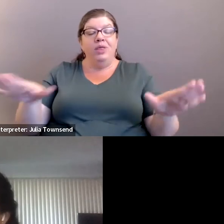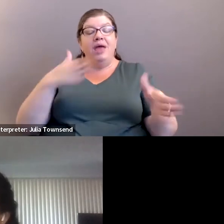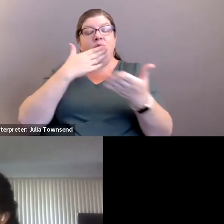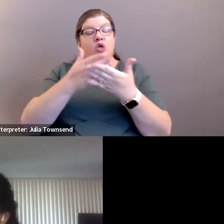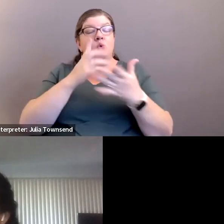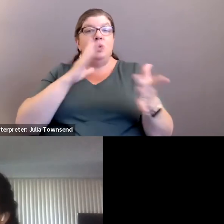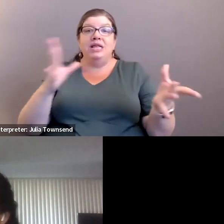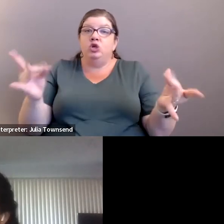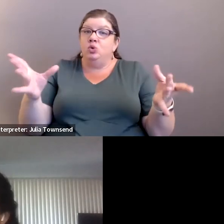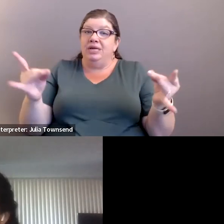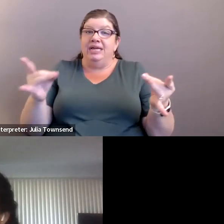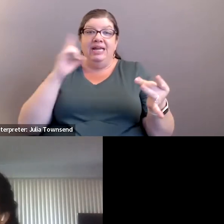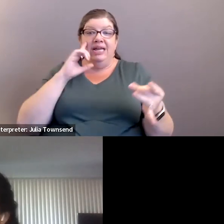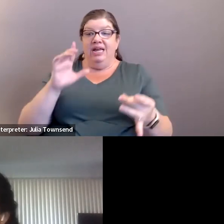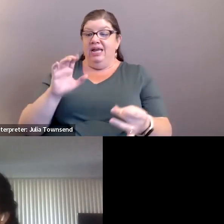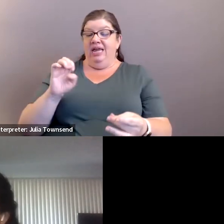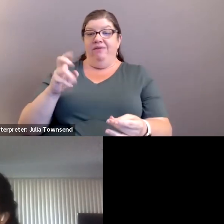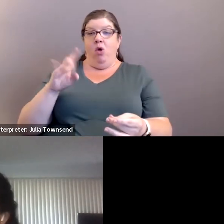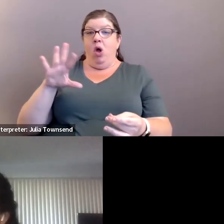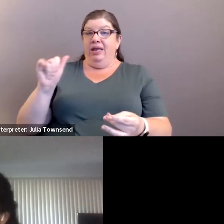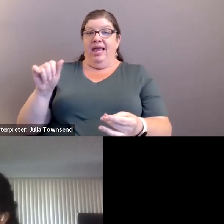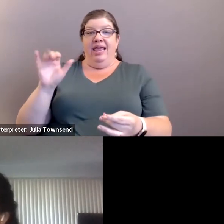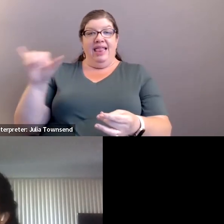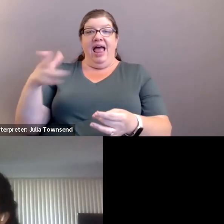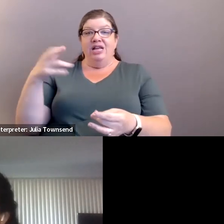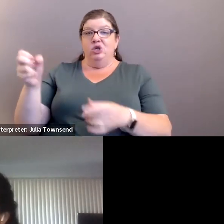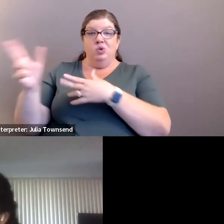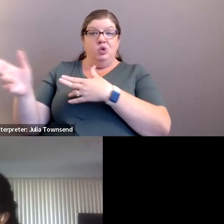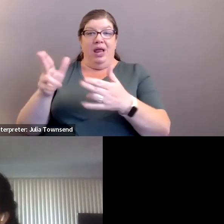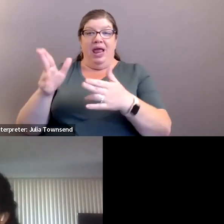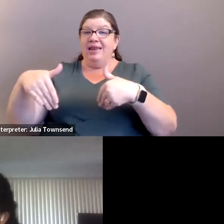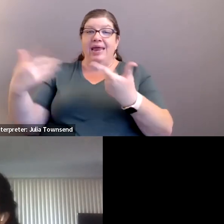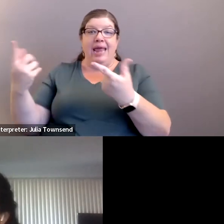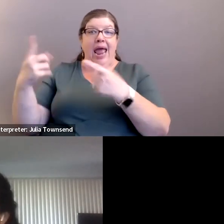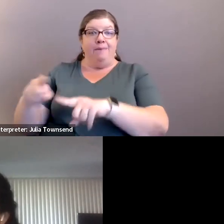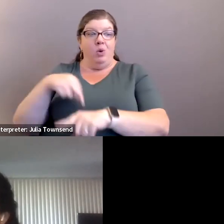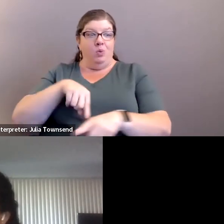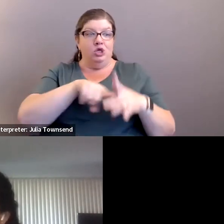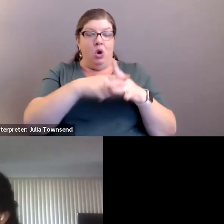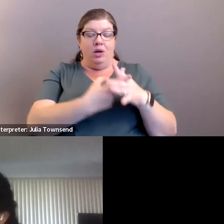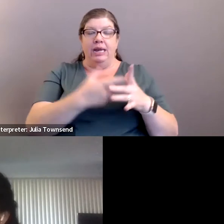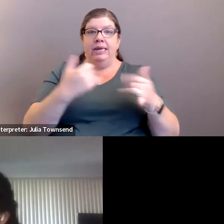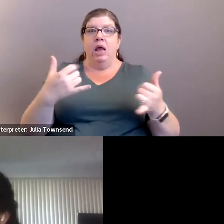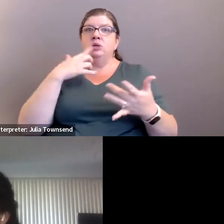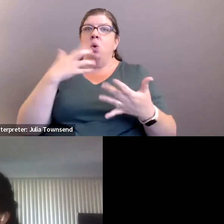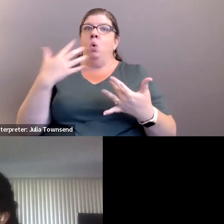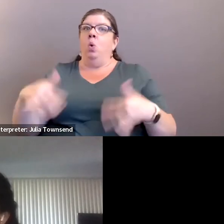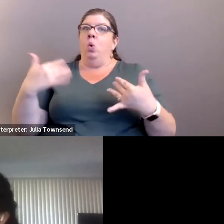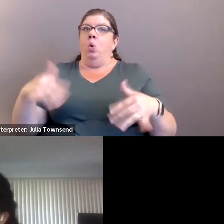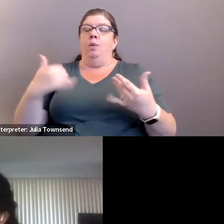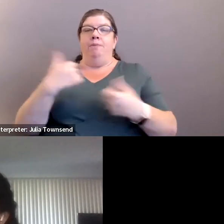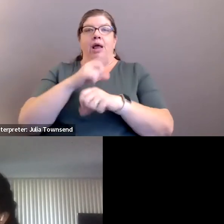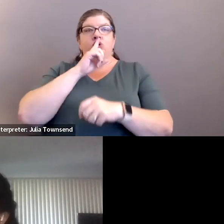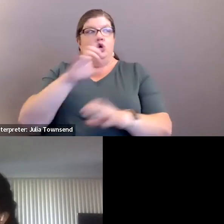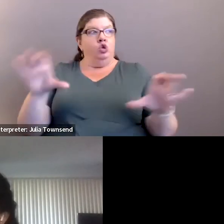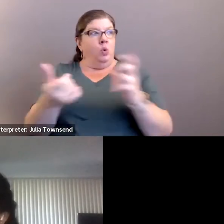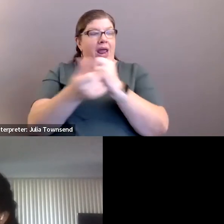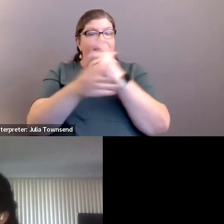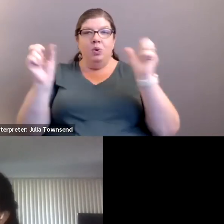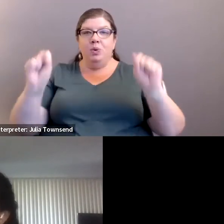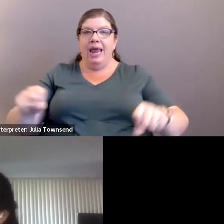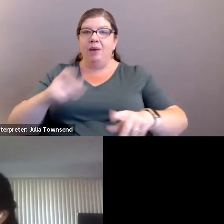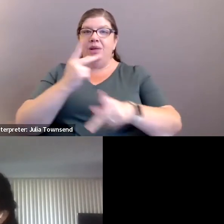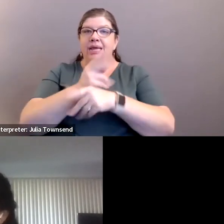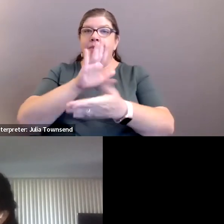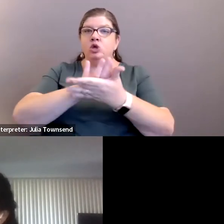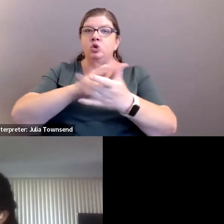tricky Uvalde hadn't happened when we started this and now we have such urgency to make sure we do everything we can to